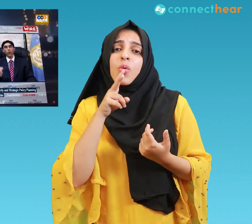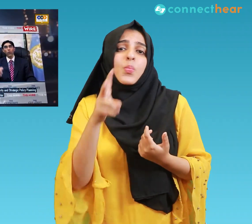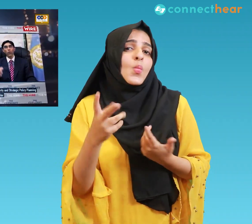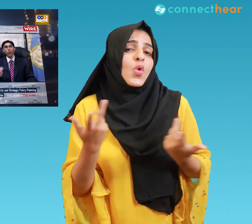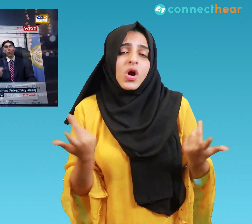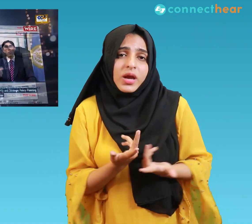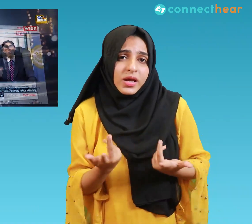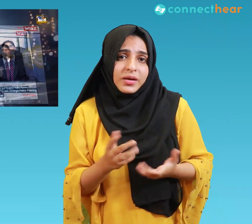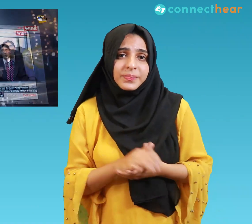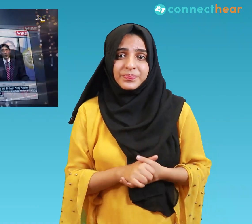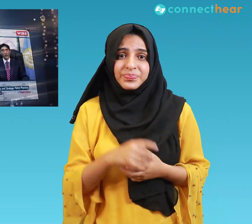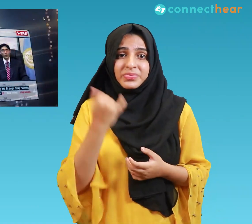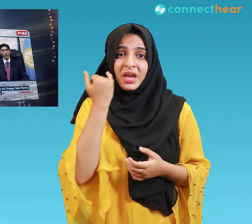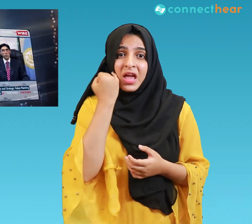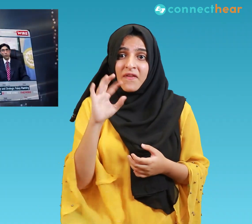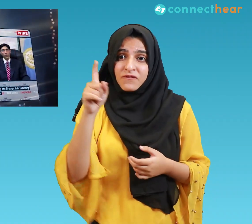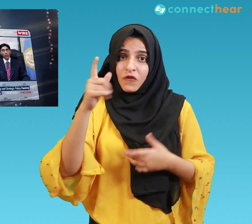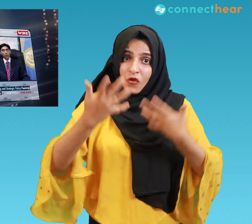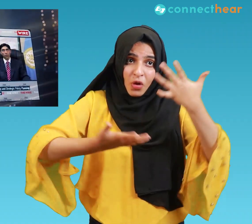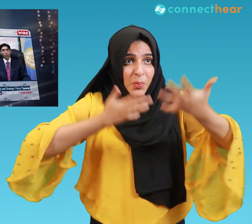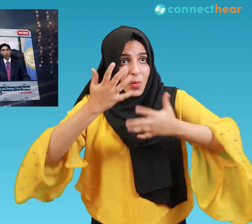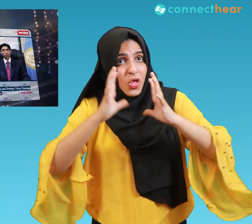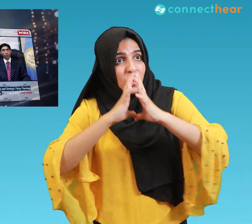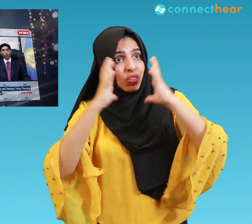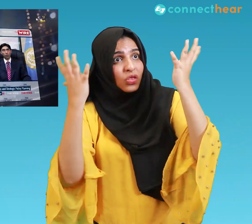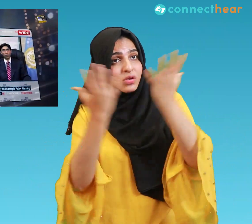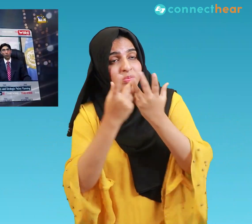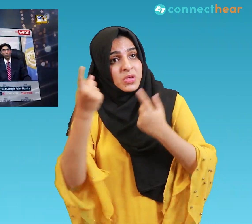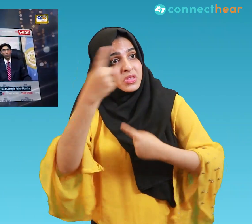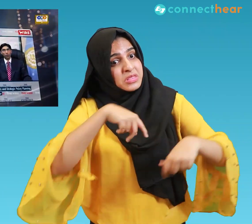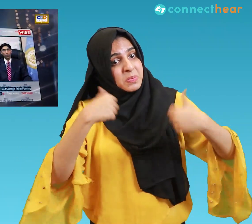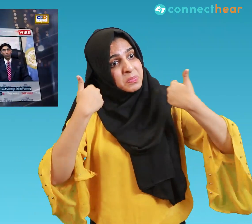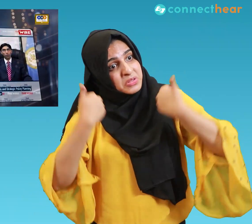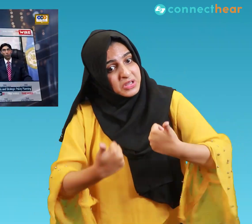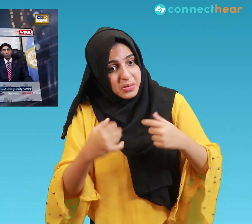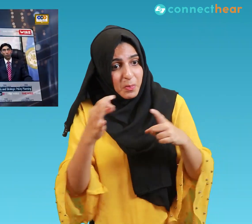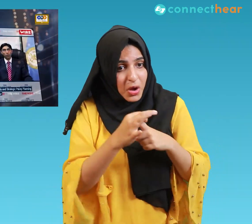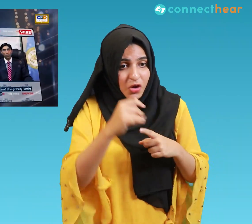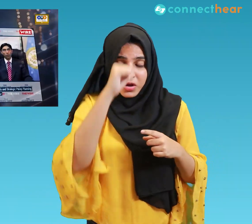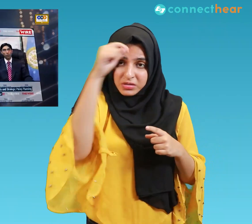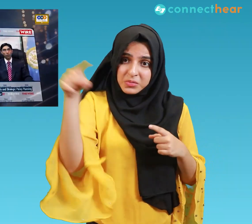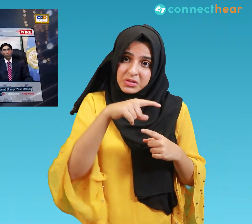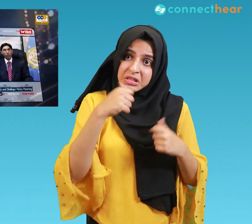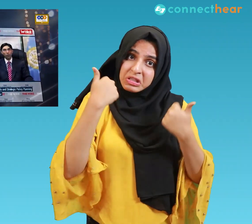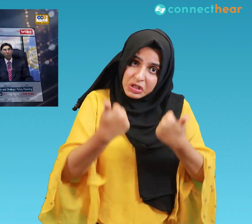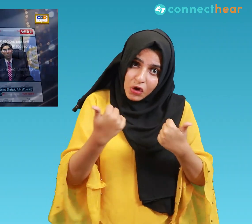if it uses a future dialogue to tell the world that all is well between the two and implicitly with Kashmir.